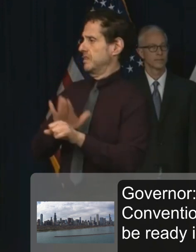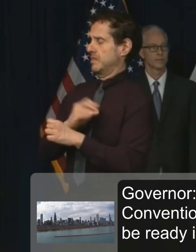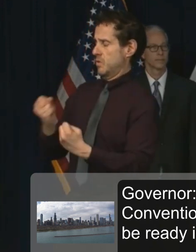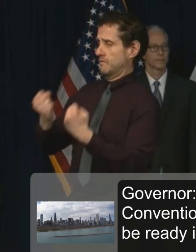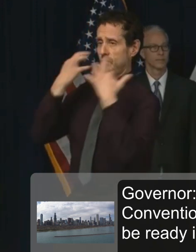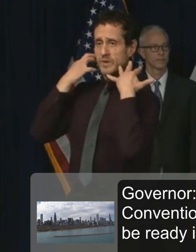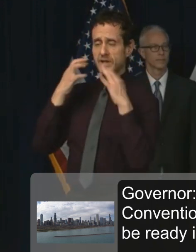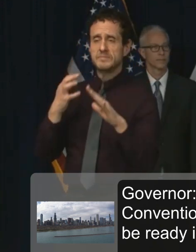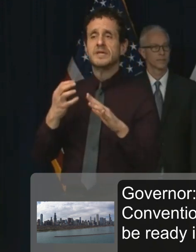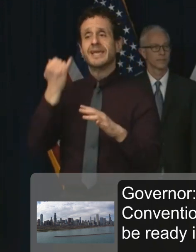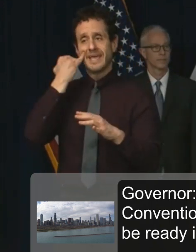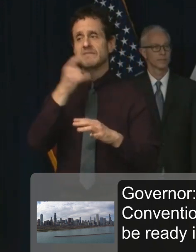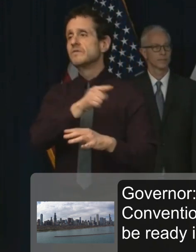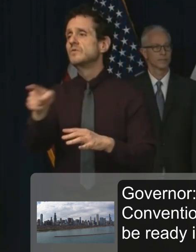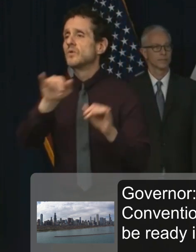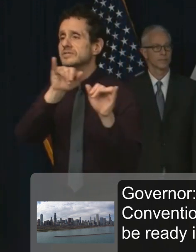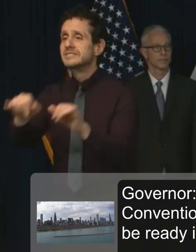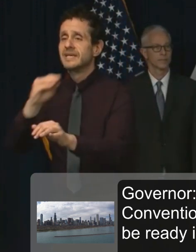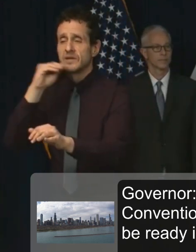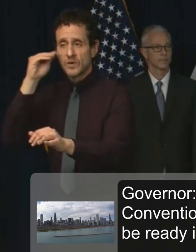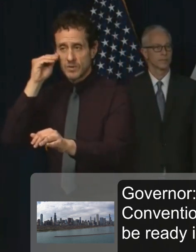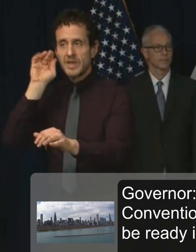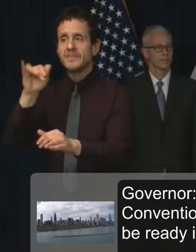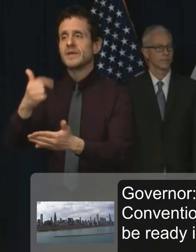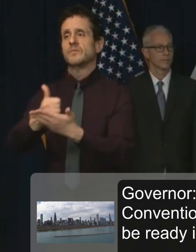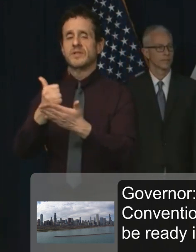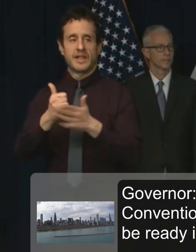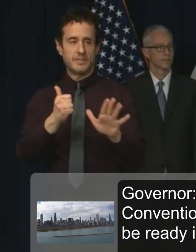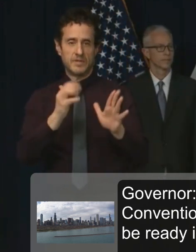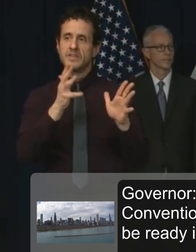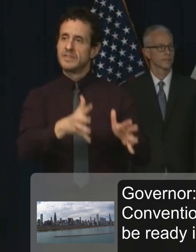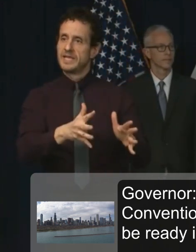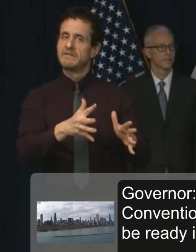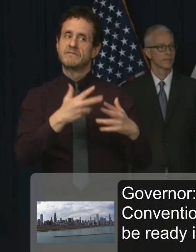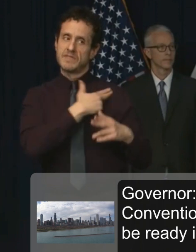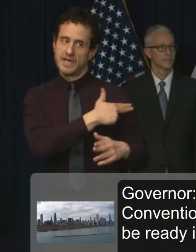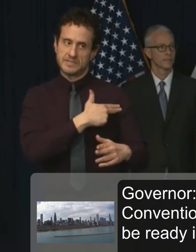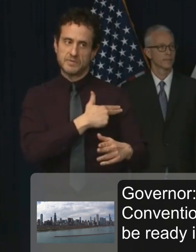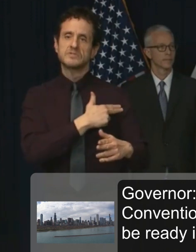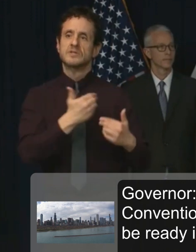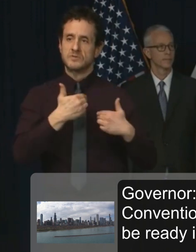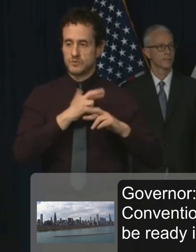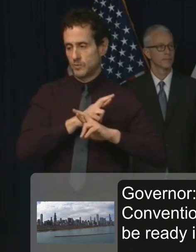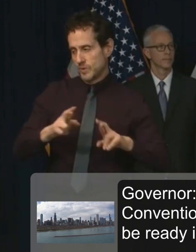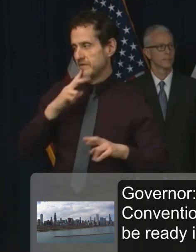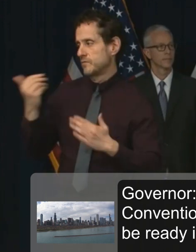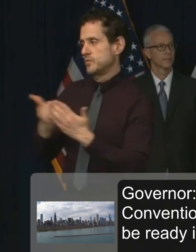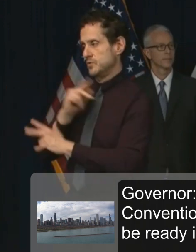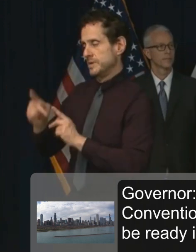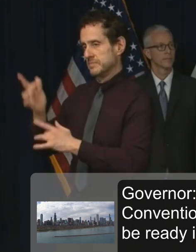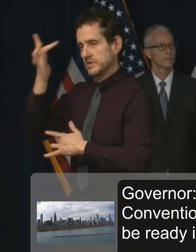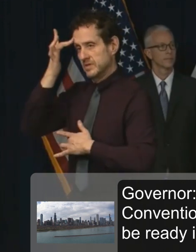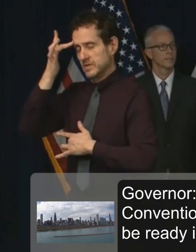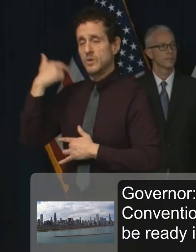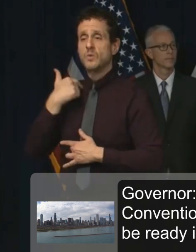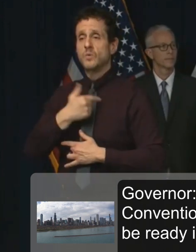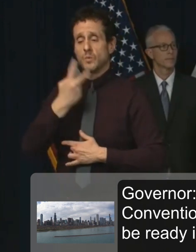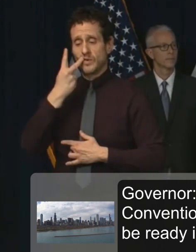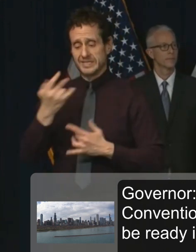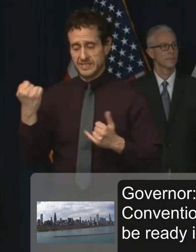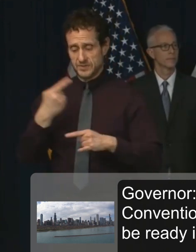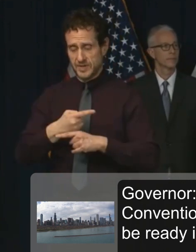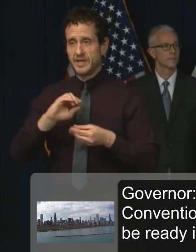us have the healthcare capacity we need. We are seeing for today that the number